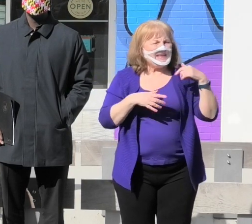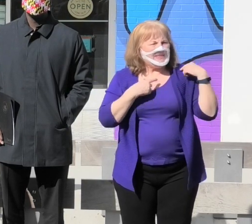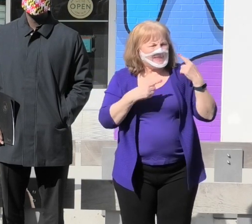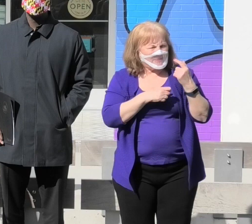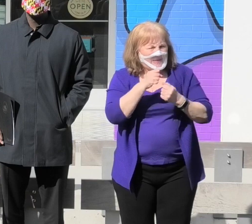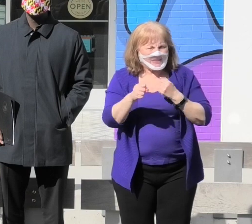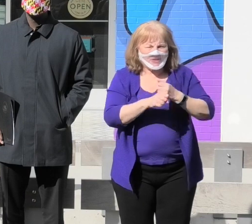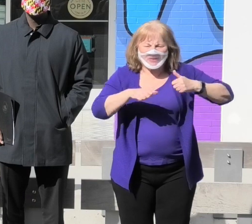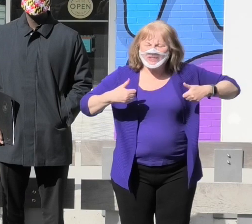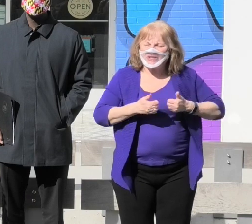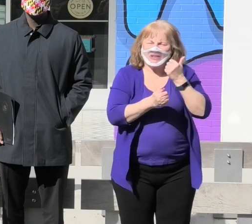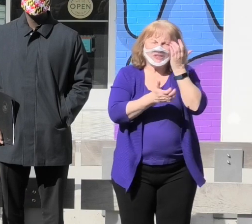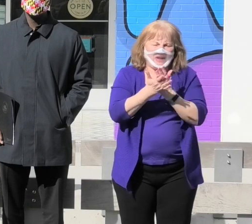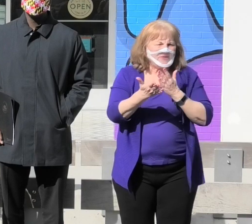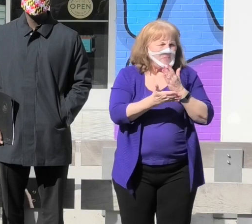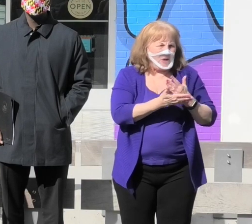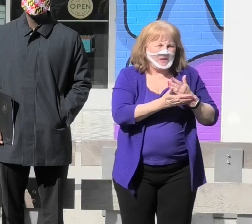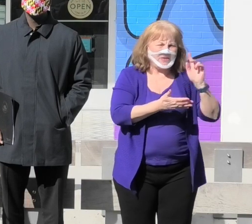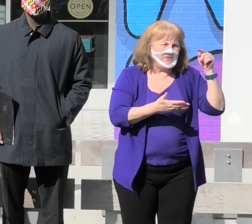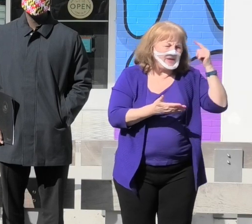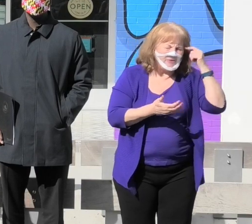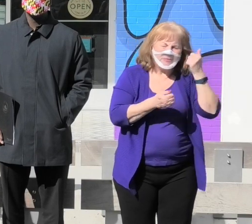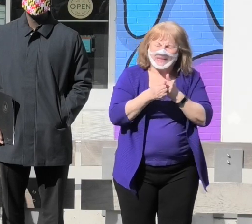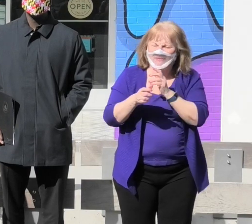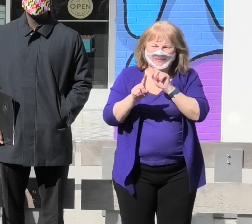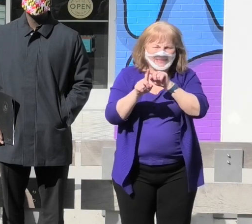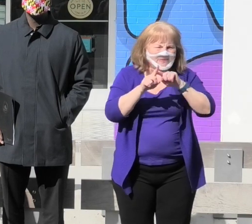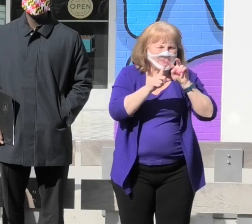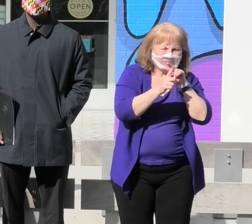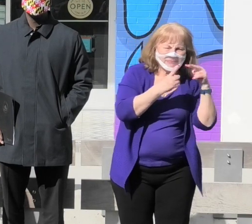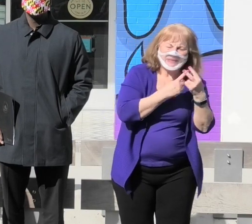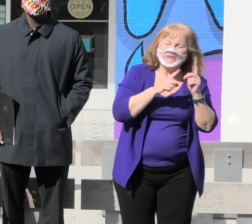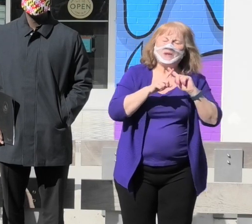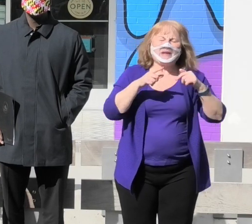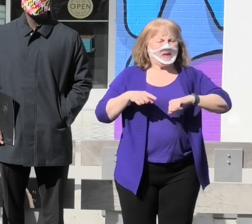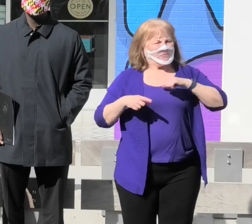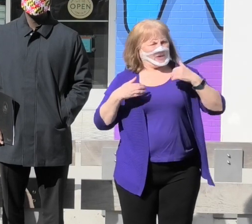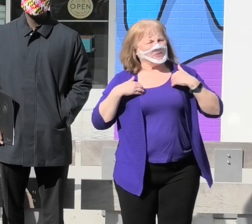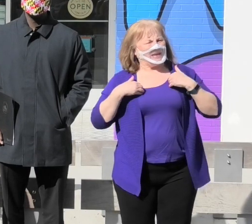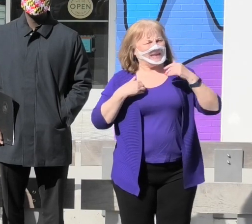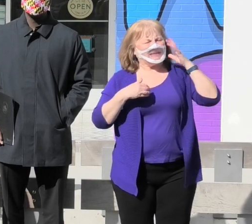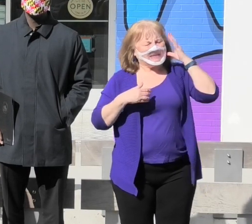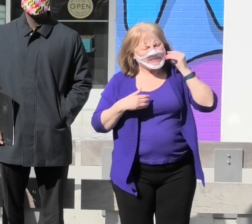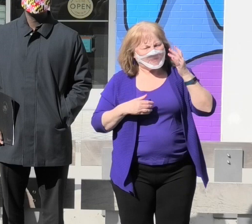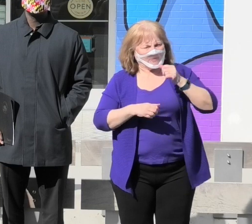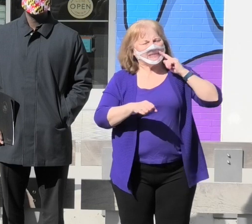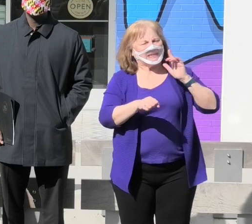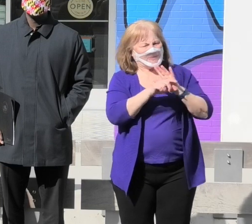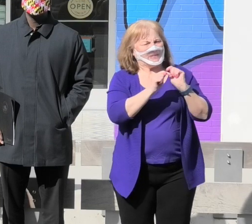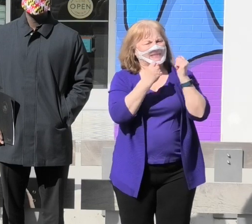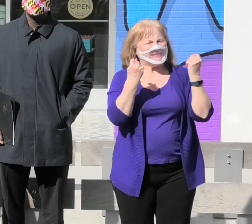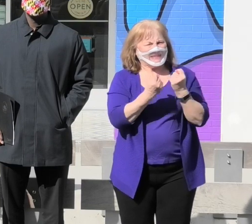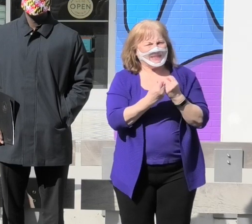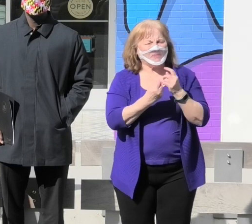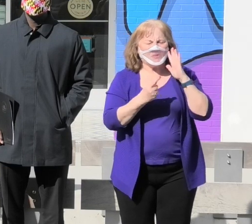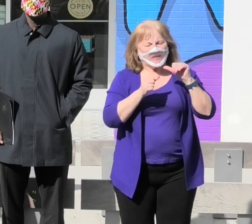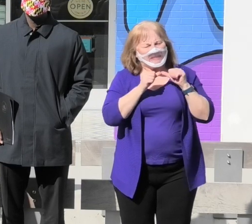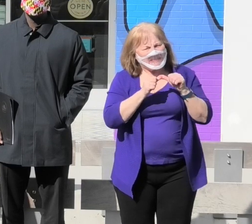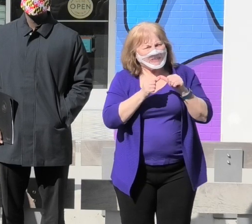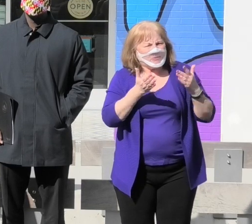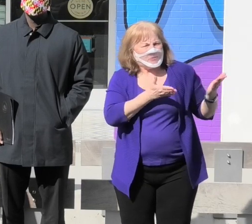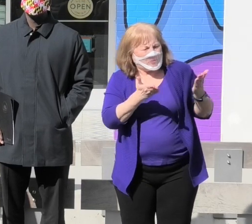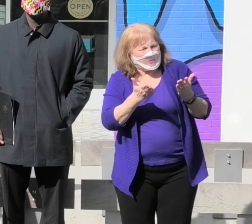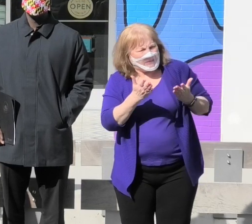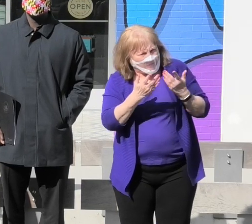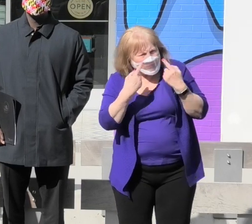governance, every aspect, in every way. But I'm proud that we have an experienced and committed team who has and will continue to bring